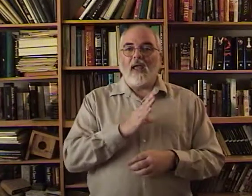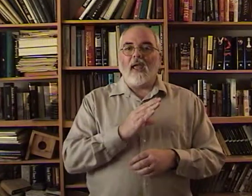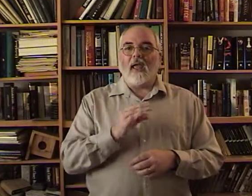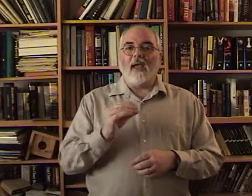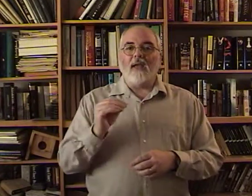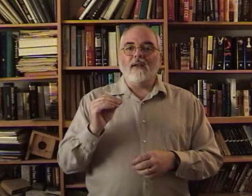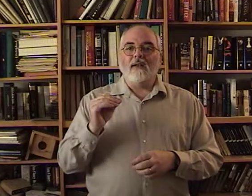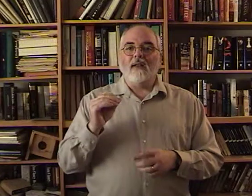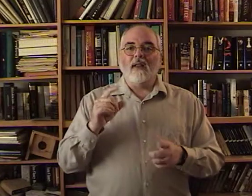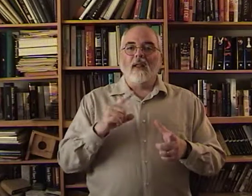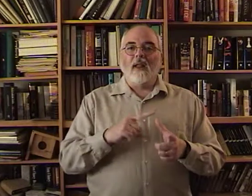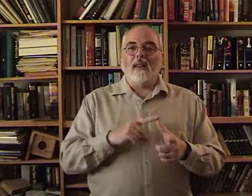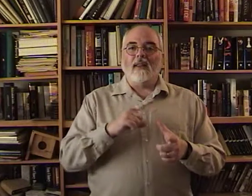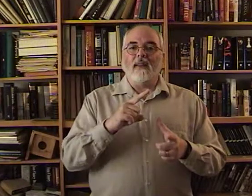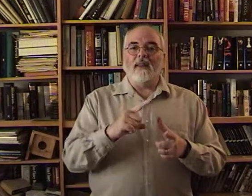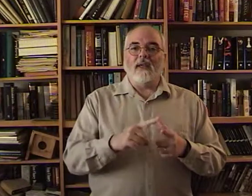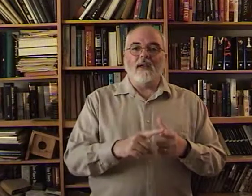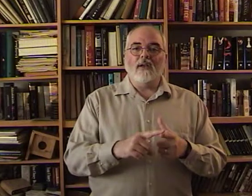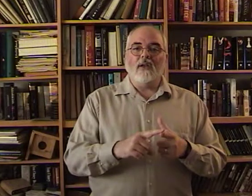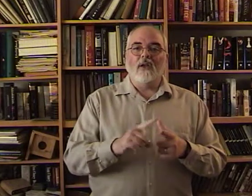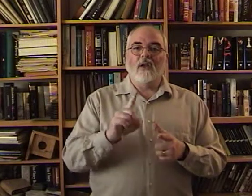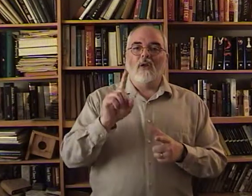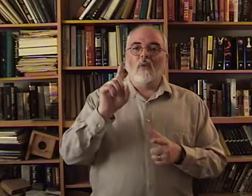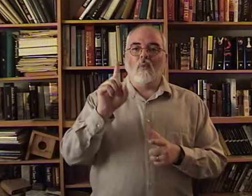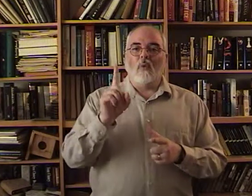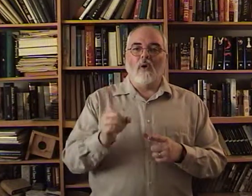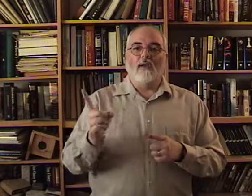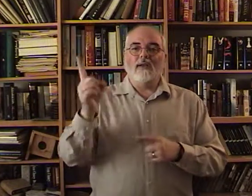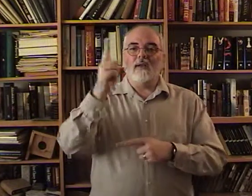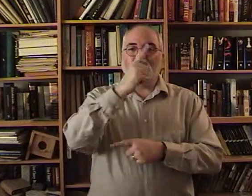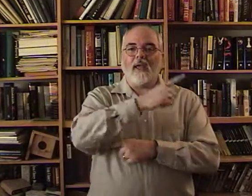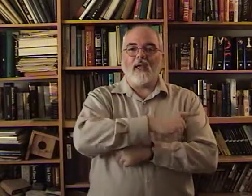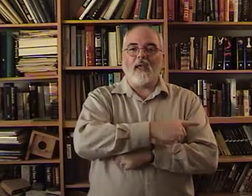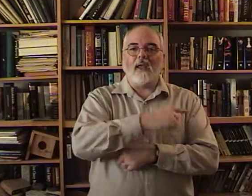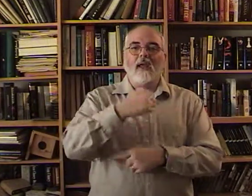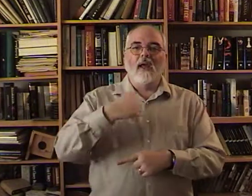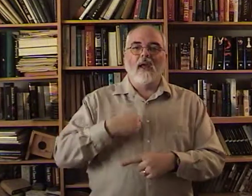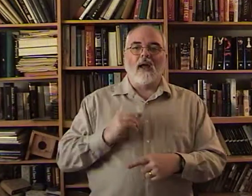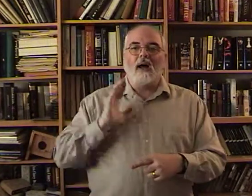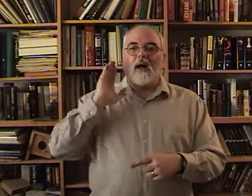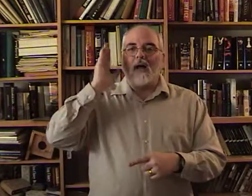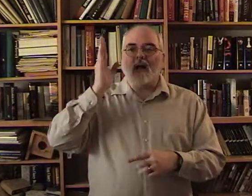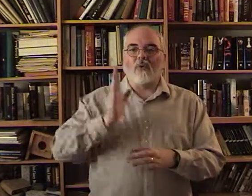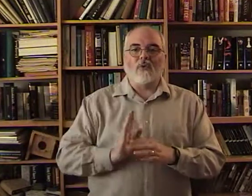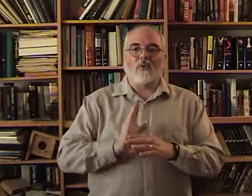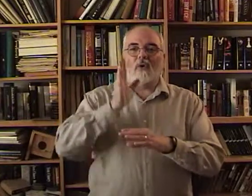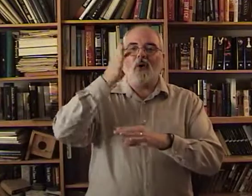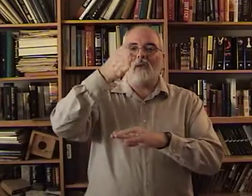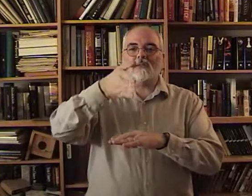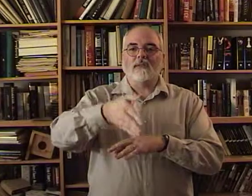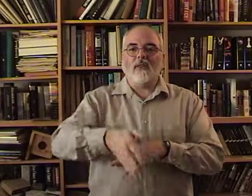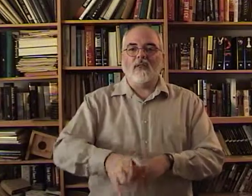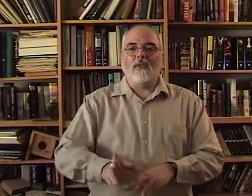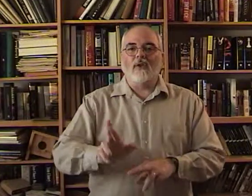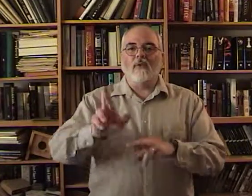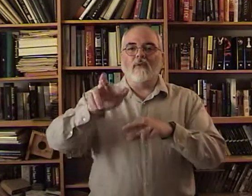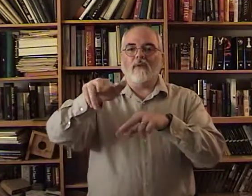And. Then. One day. I'll cross. The river.